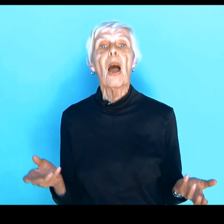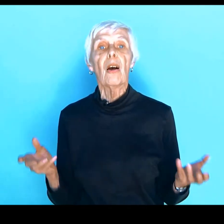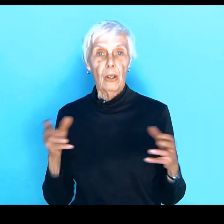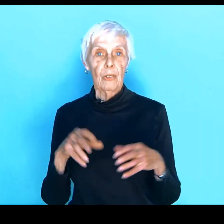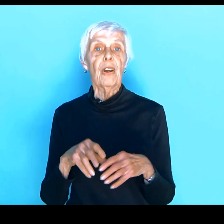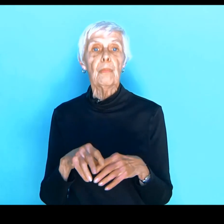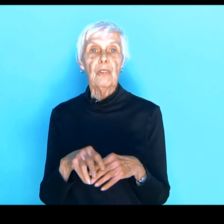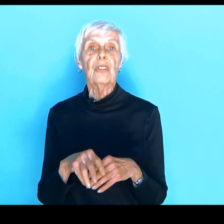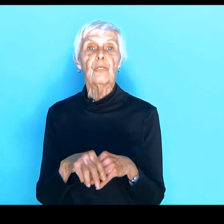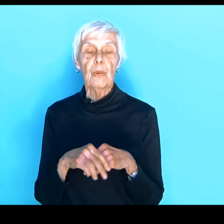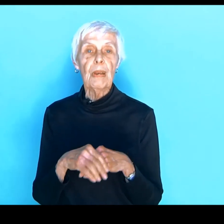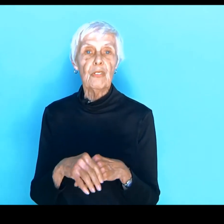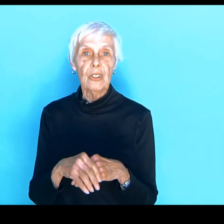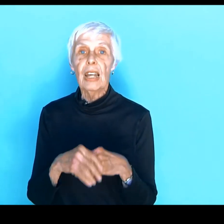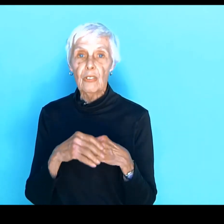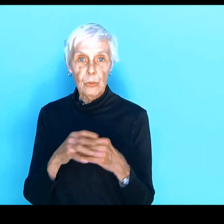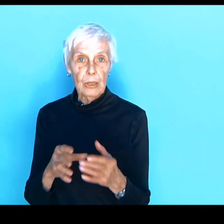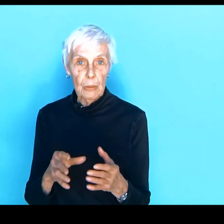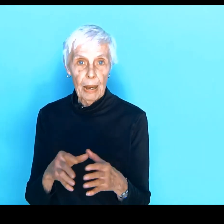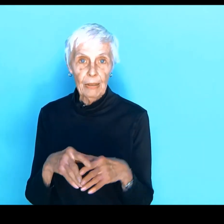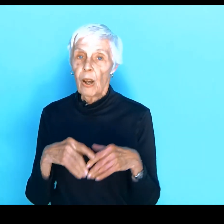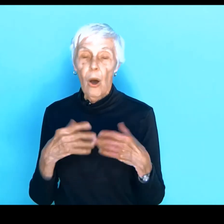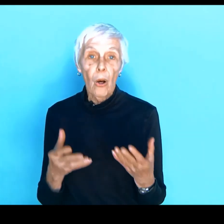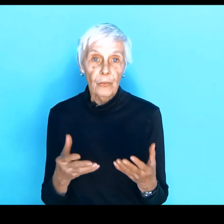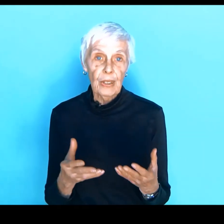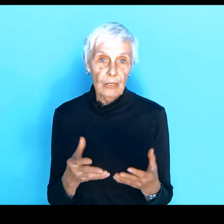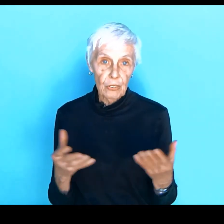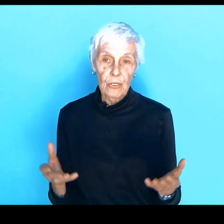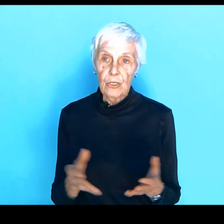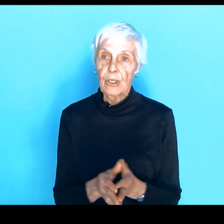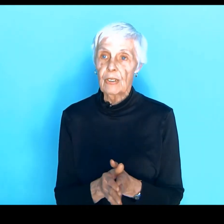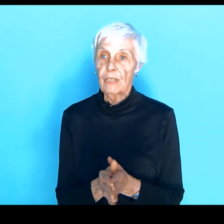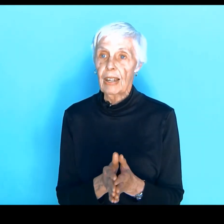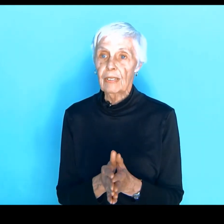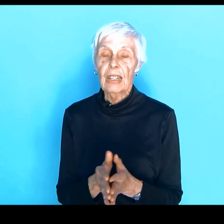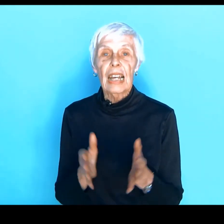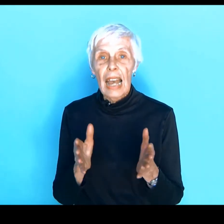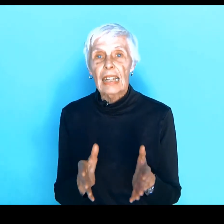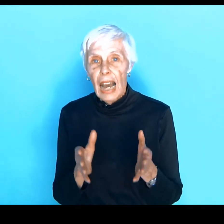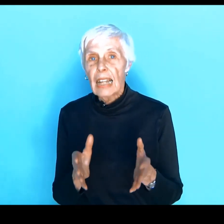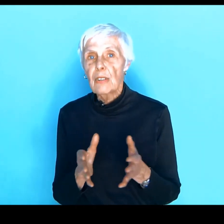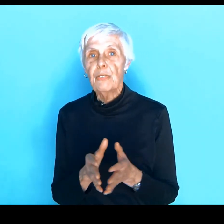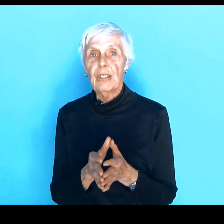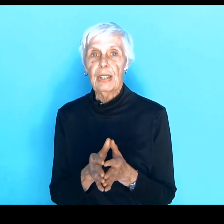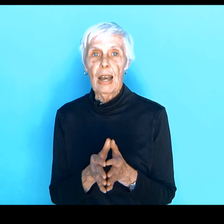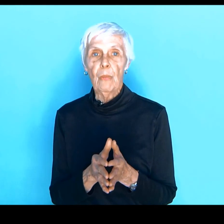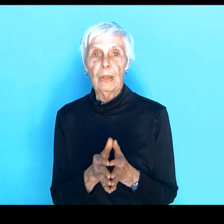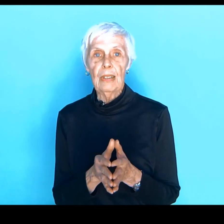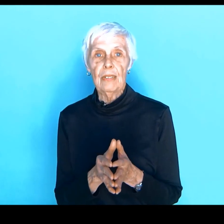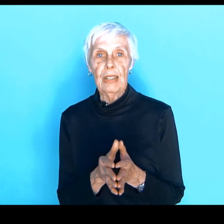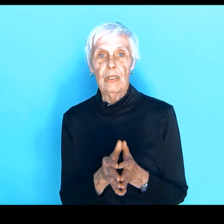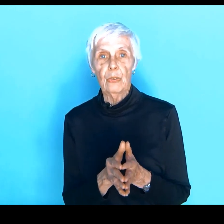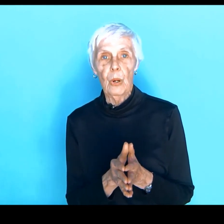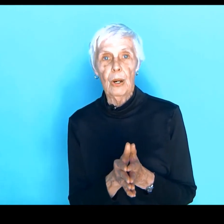our misinformation as we did about all things concerning sex, and kind of figured out what these things were.